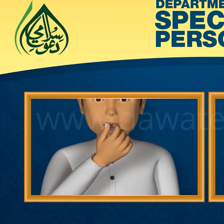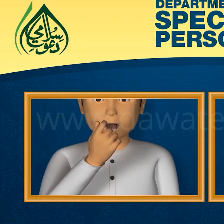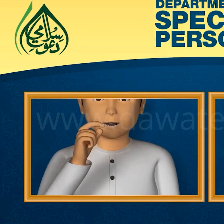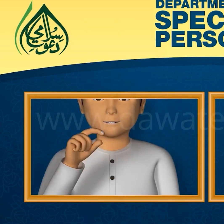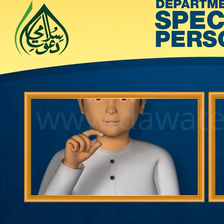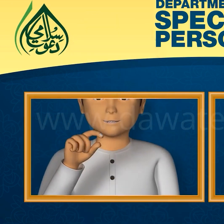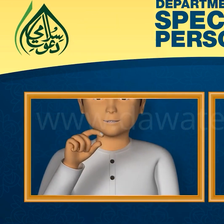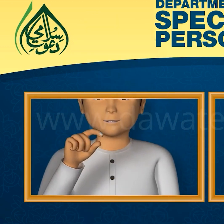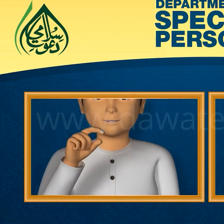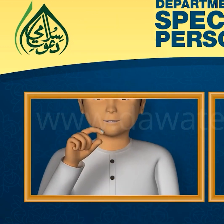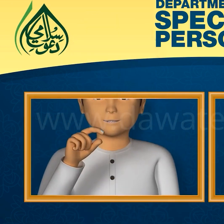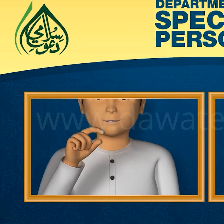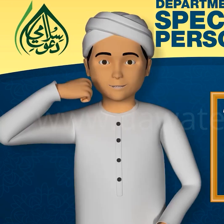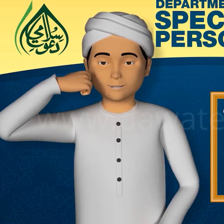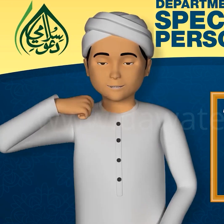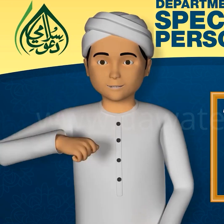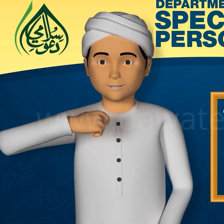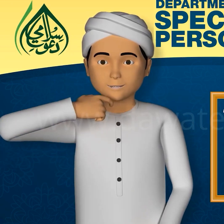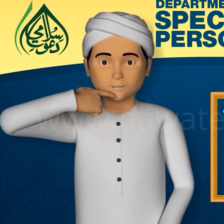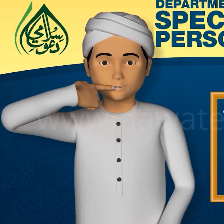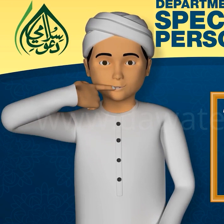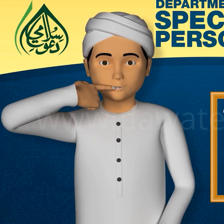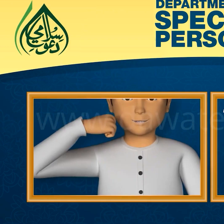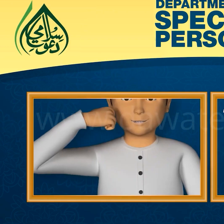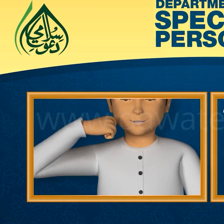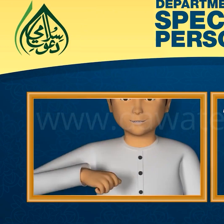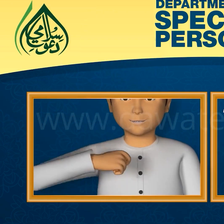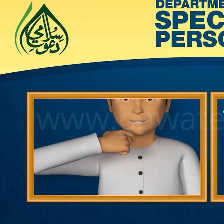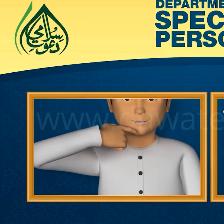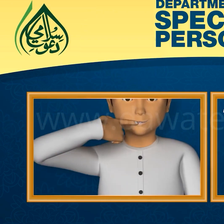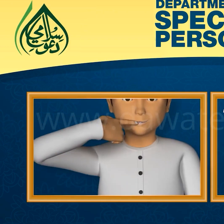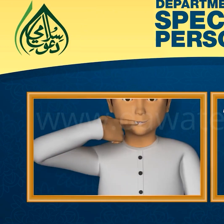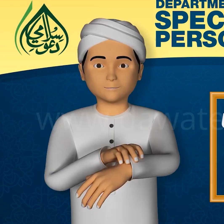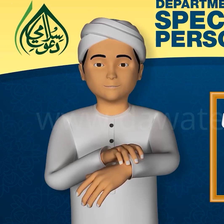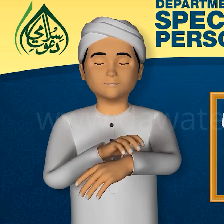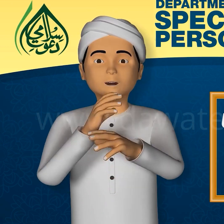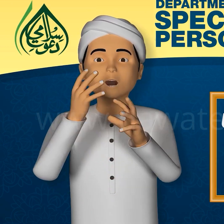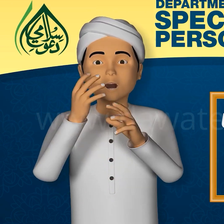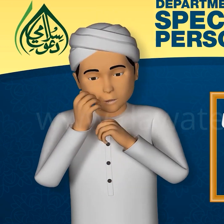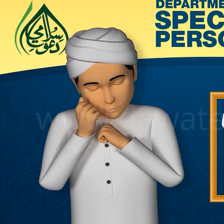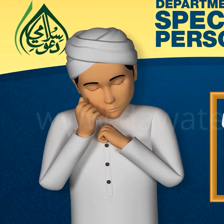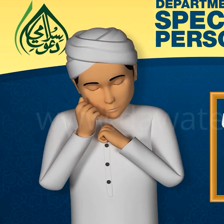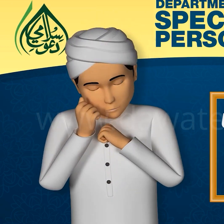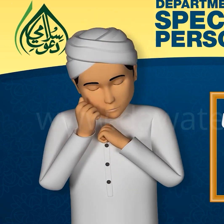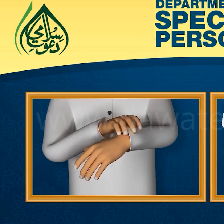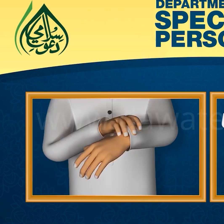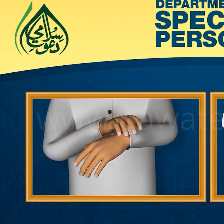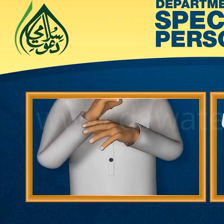Golian Golian Thermometer Thermometer Bihoshi